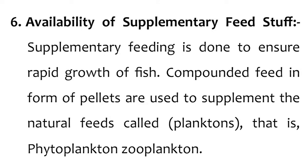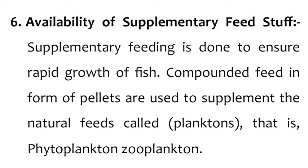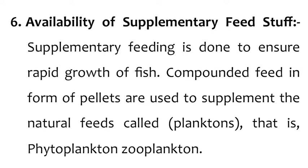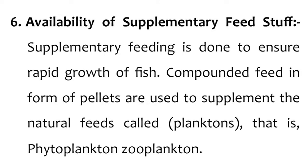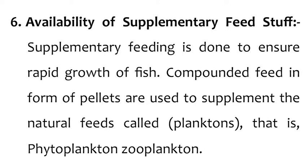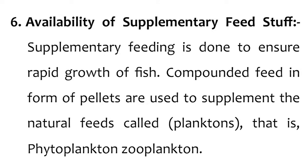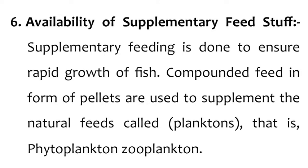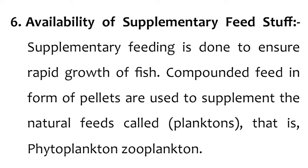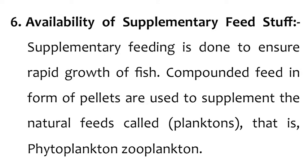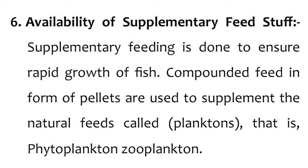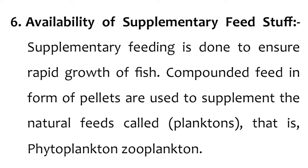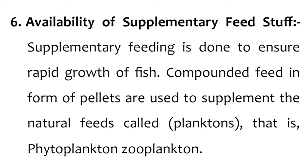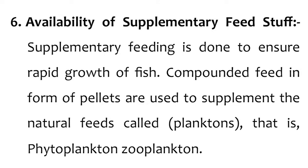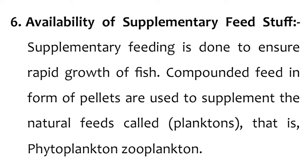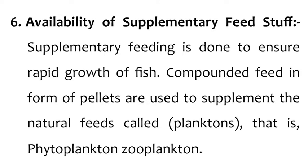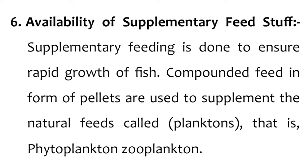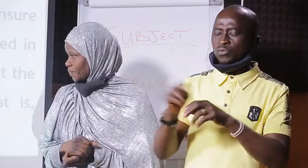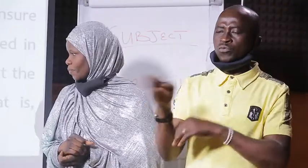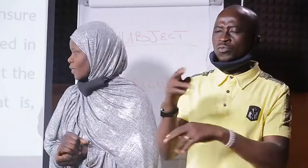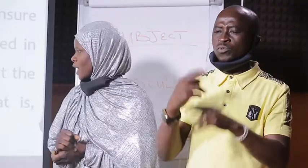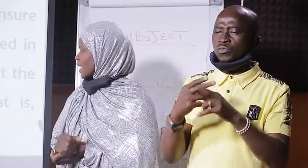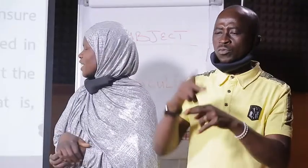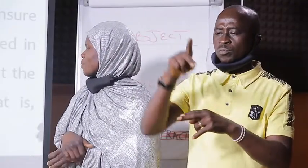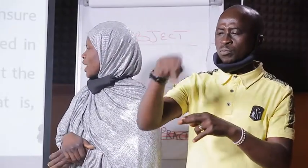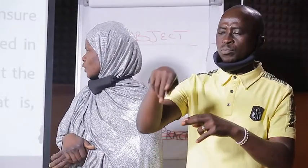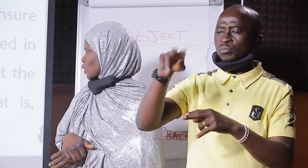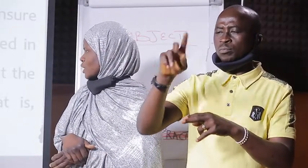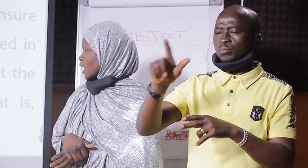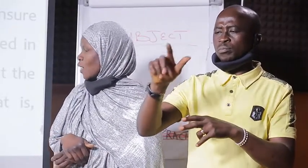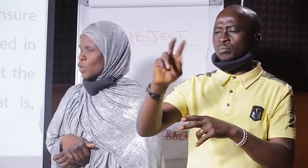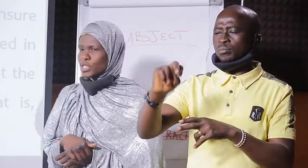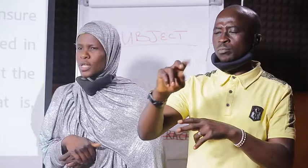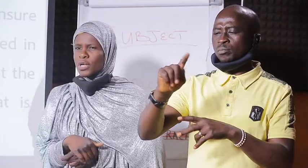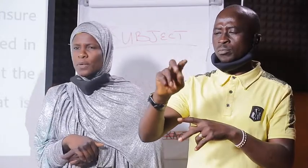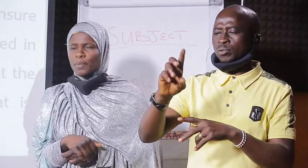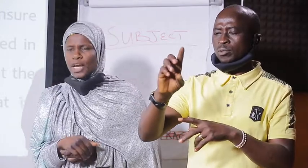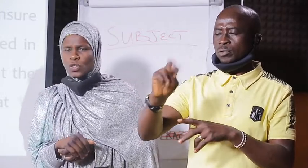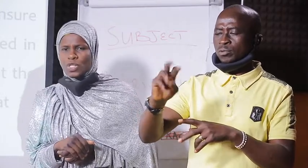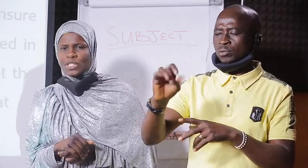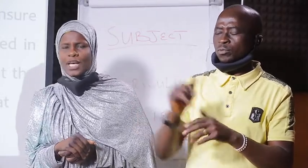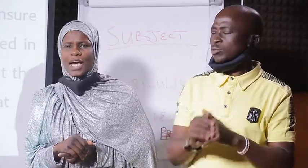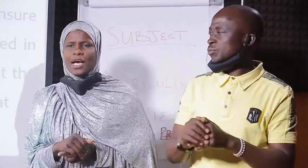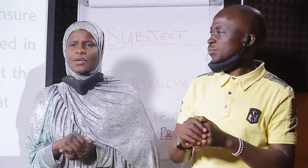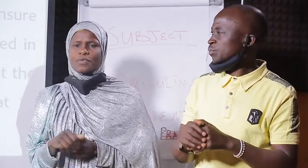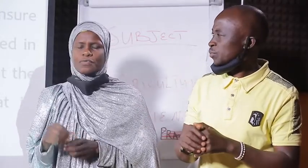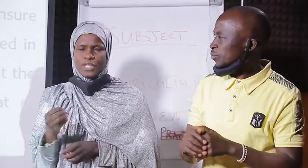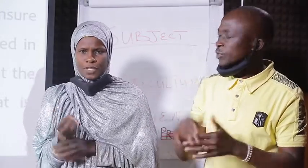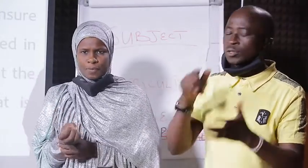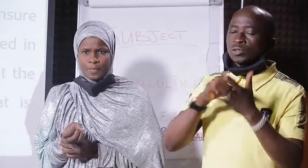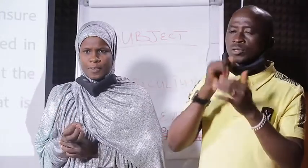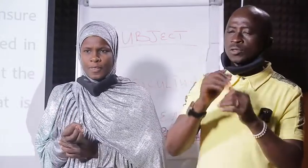feed called planktons these planktons they are what planktons they are